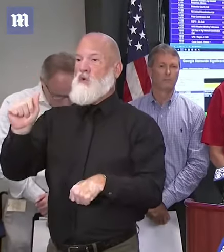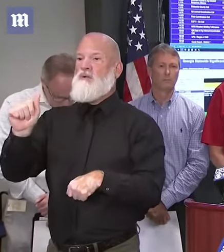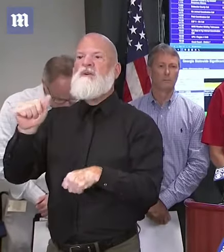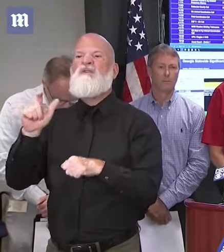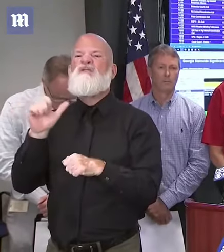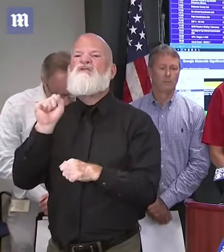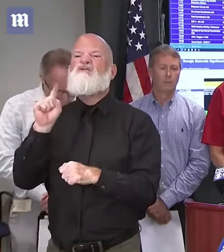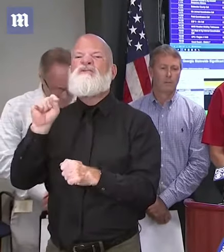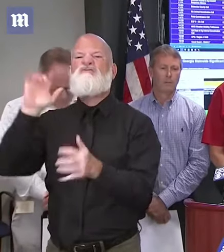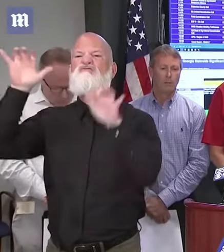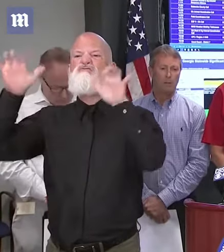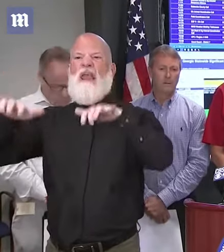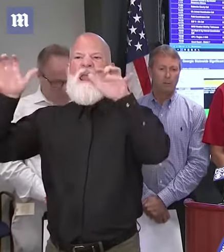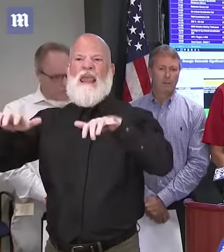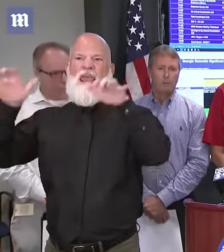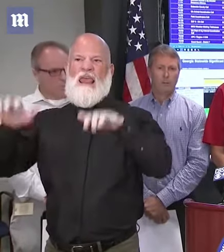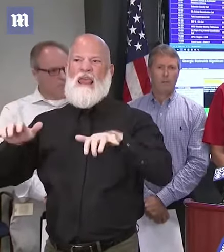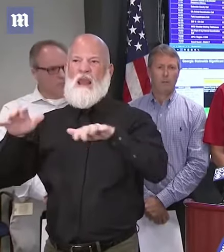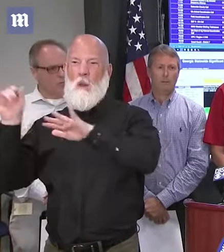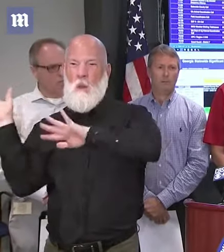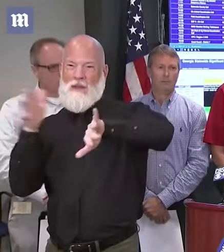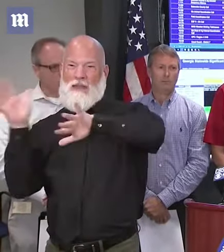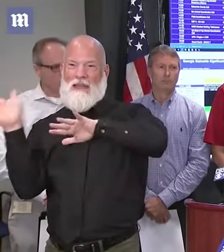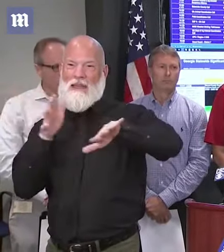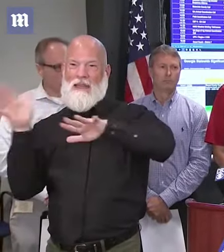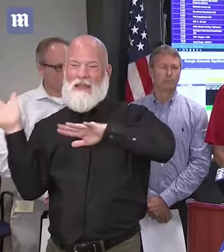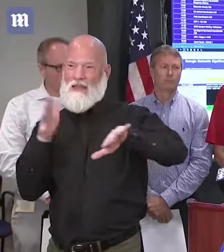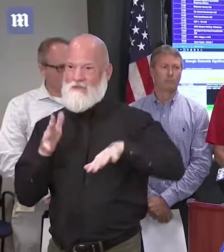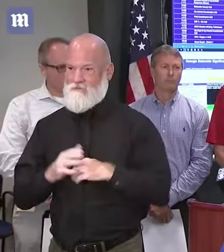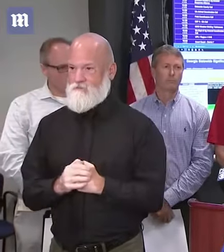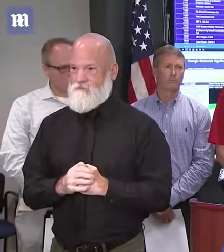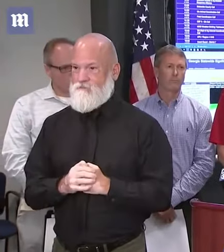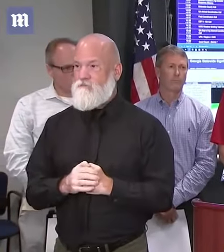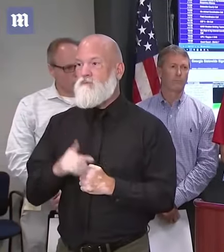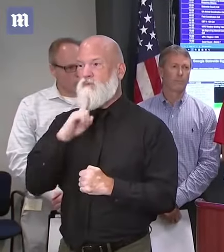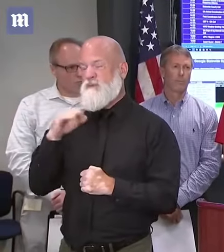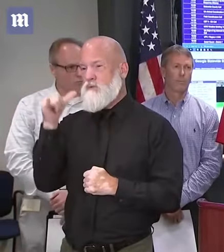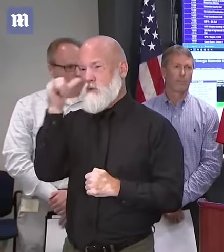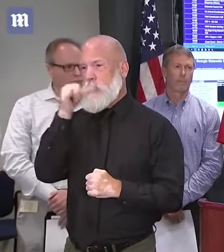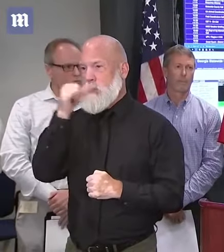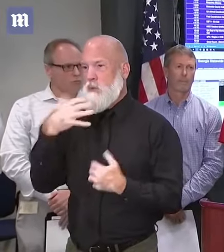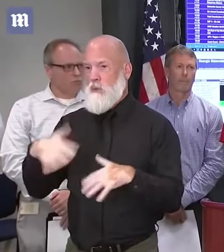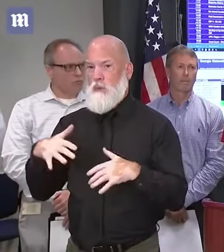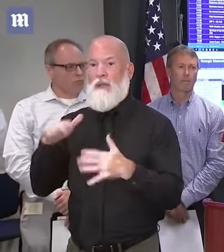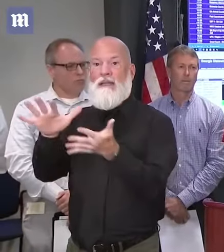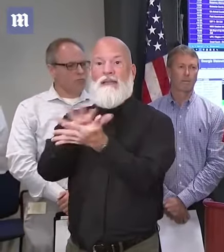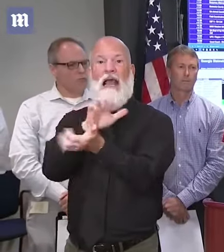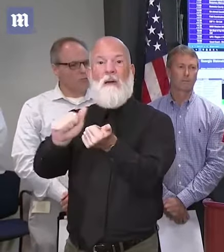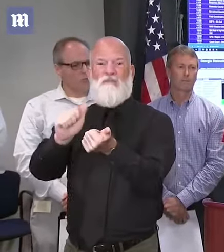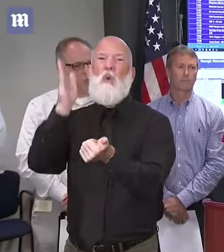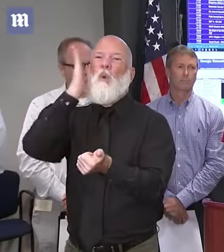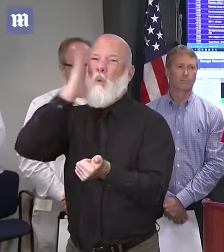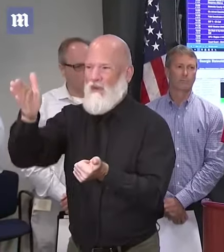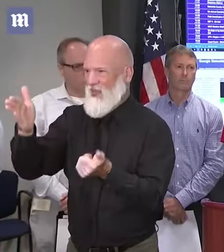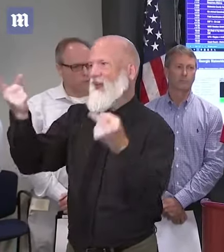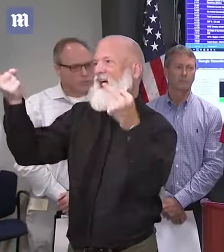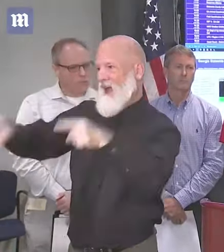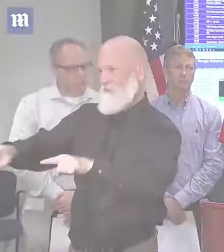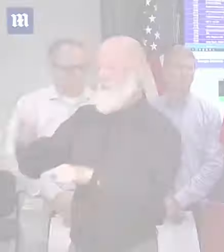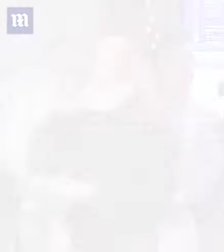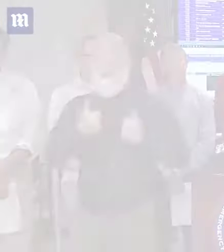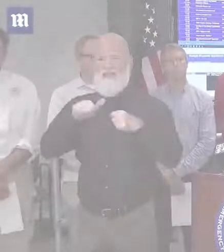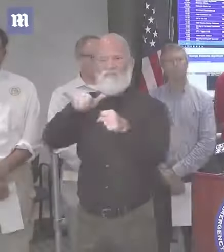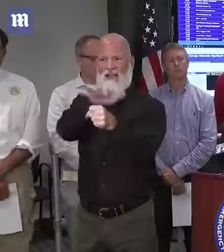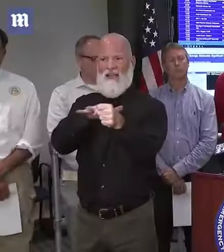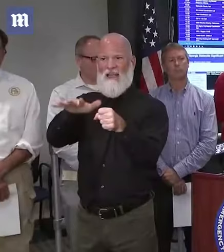there's still going to be a considerable amount of damage from the wind and also from the flooding that is going to be associated with